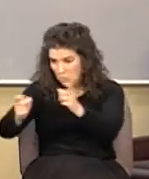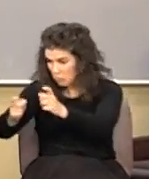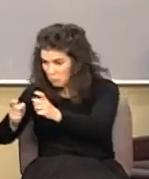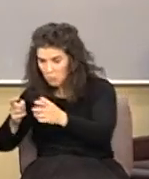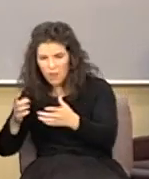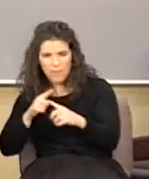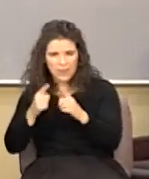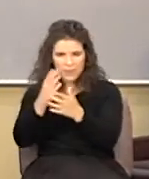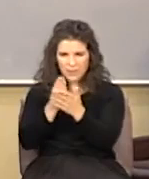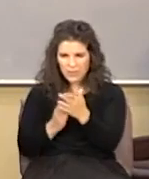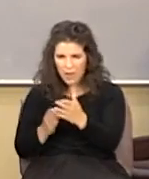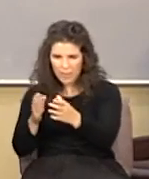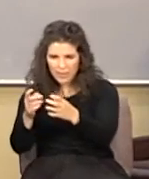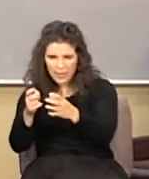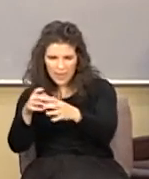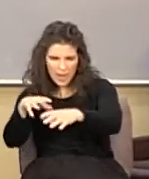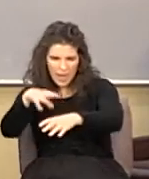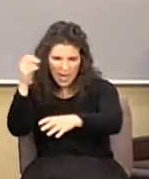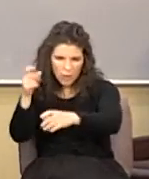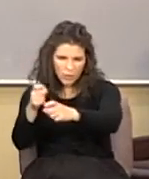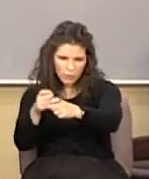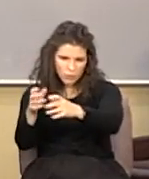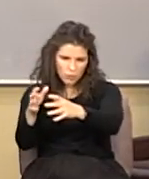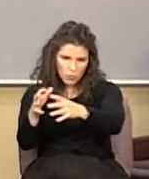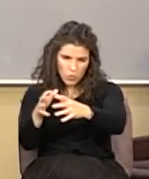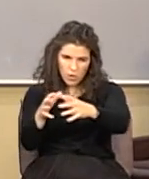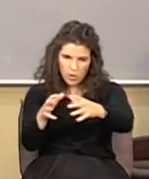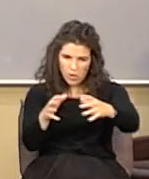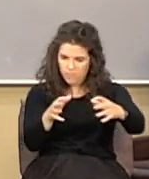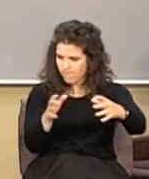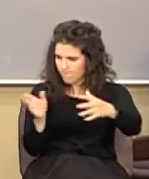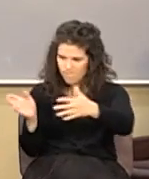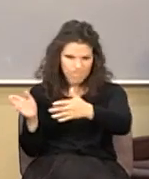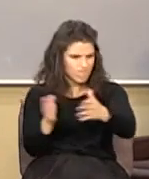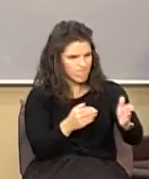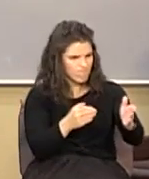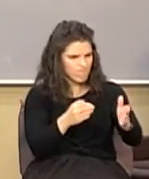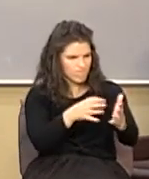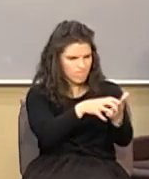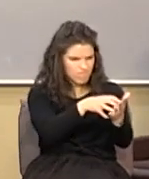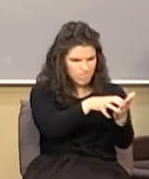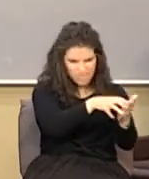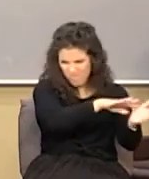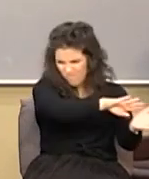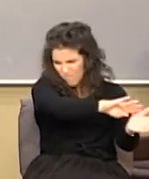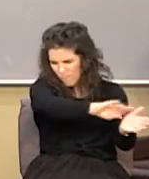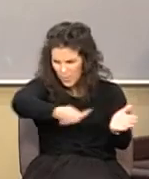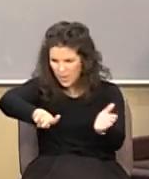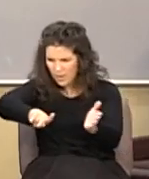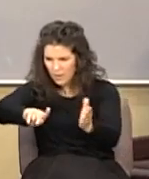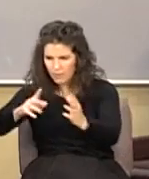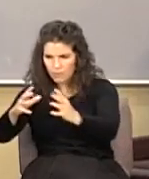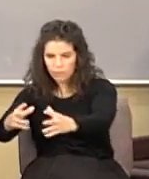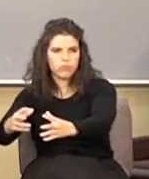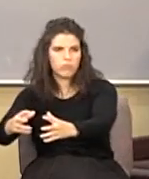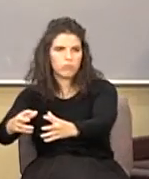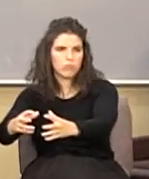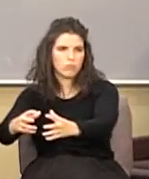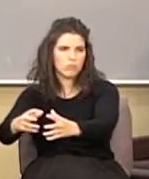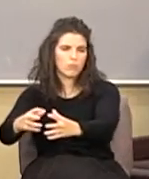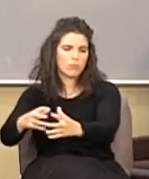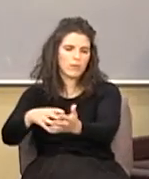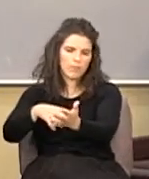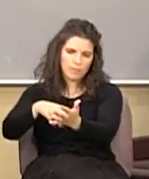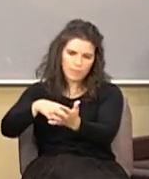some begin to get out of control from him, his purpose is to weaken them, destroy them, bring them to their